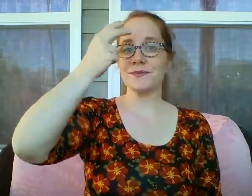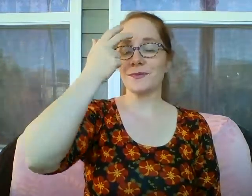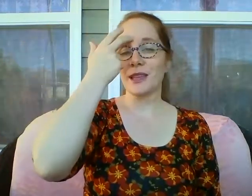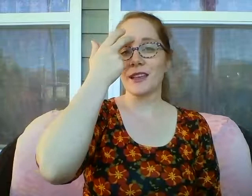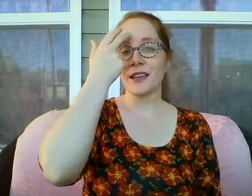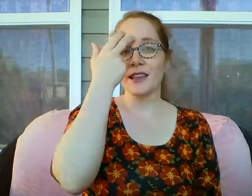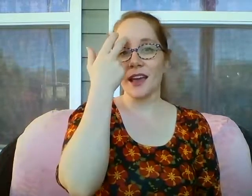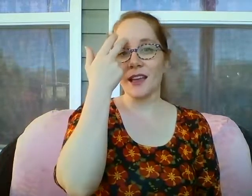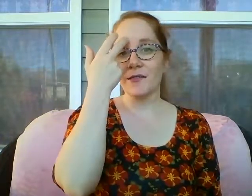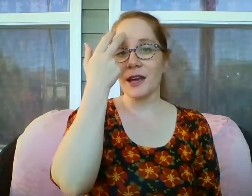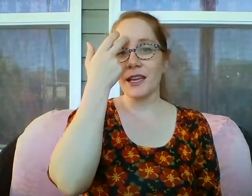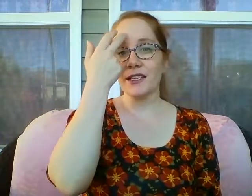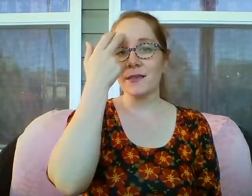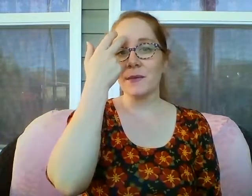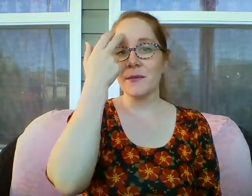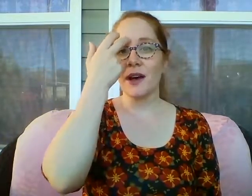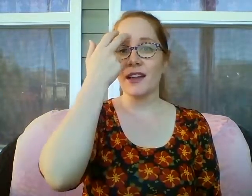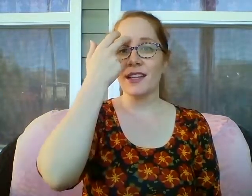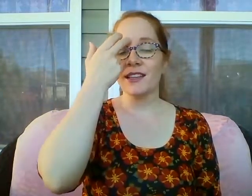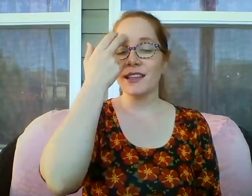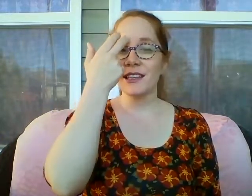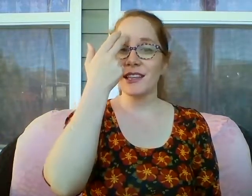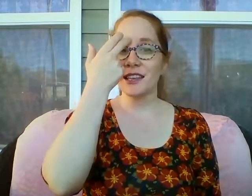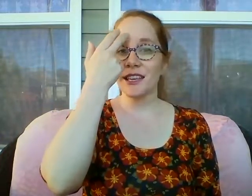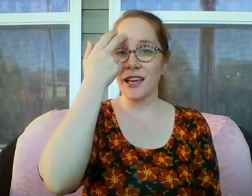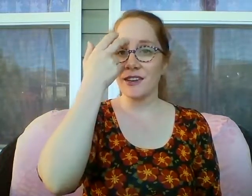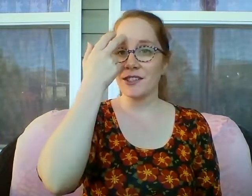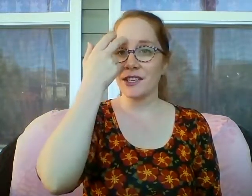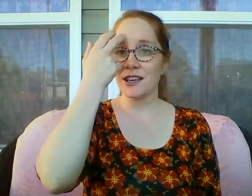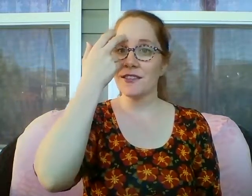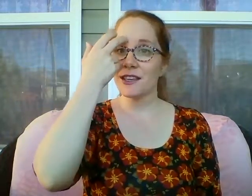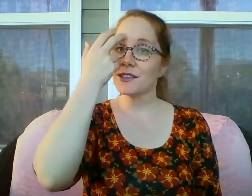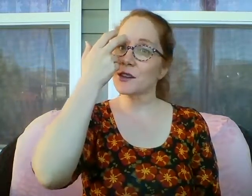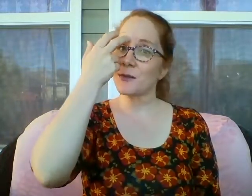I invite into my body the healing energy of the atonement.